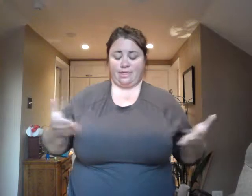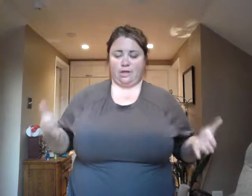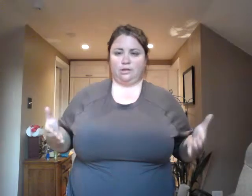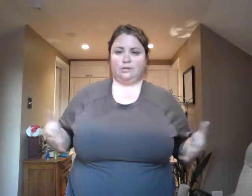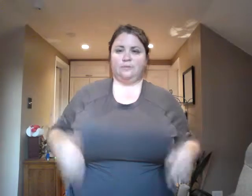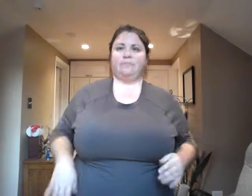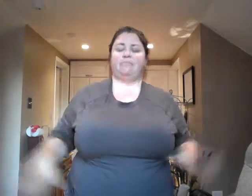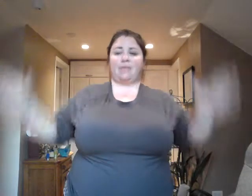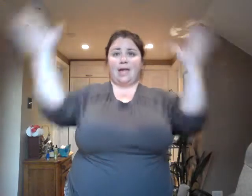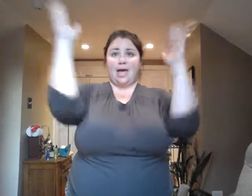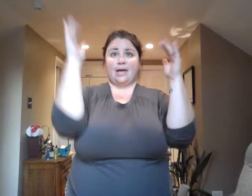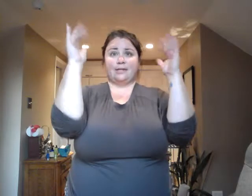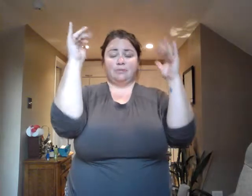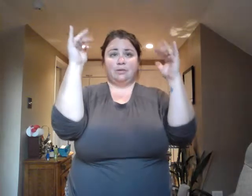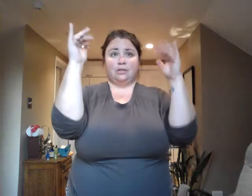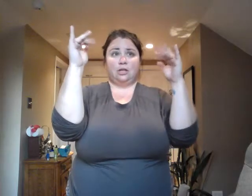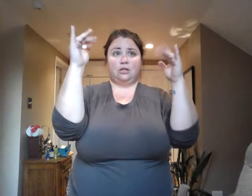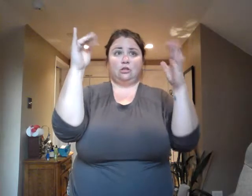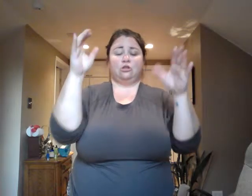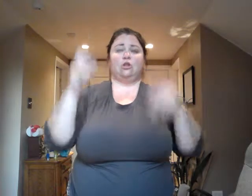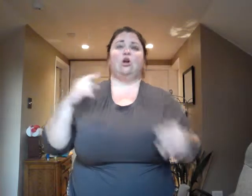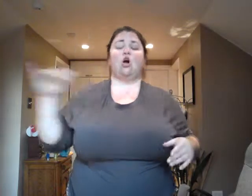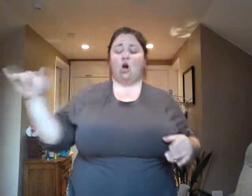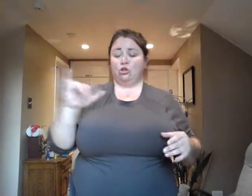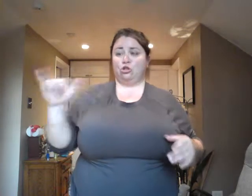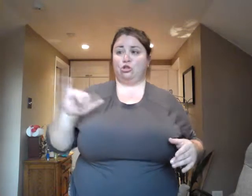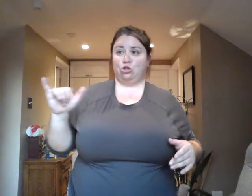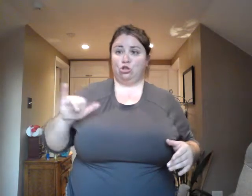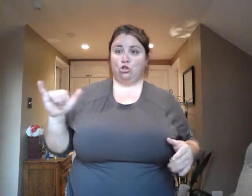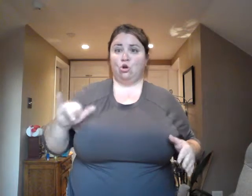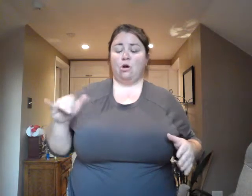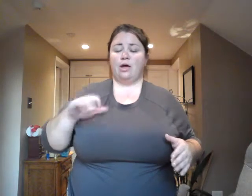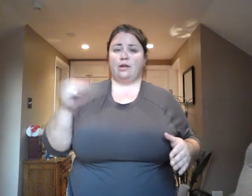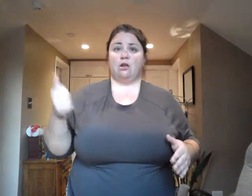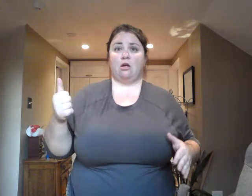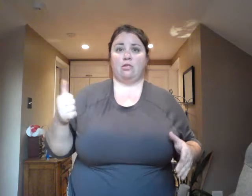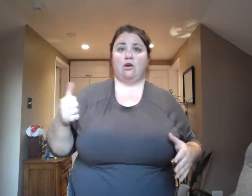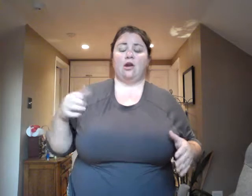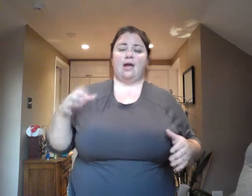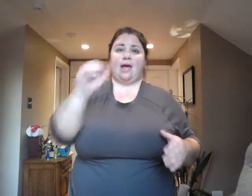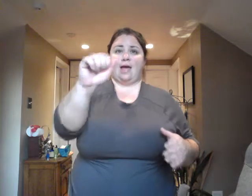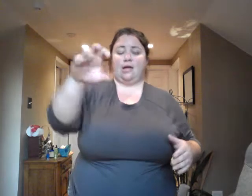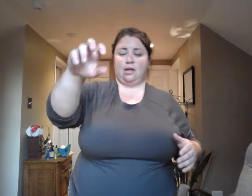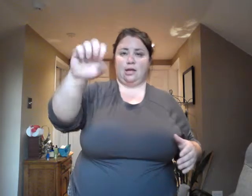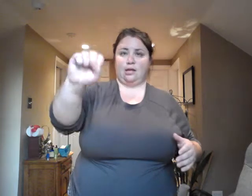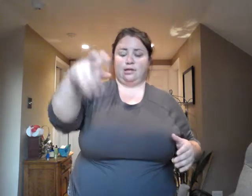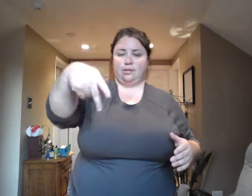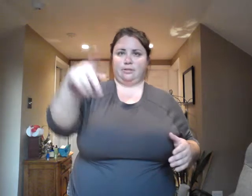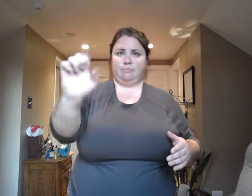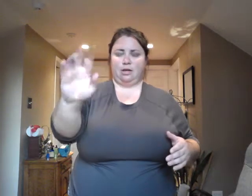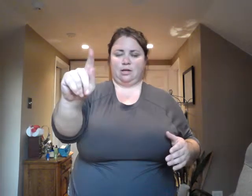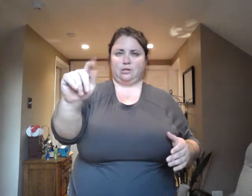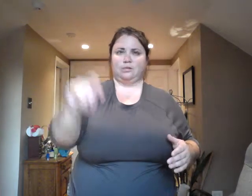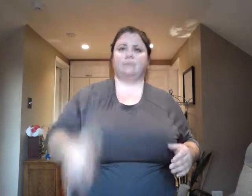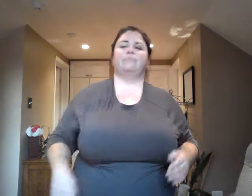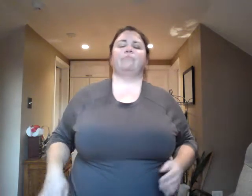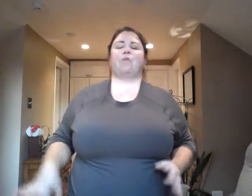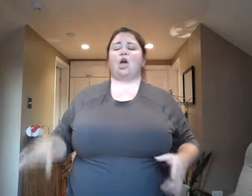determiner of events. I'd like to share a story with you about a young man who took the Scholastic Aptitude Test,